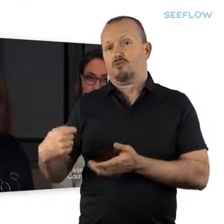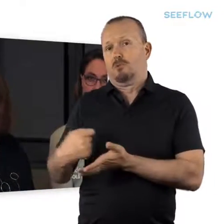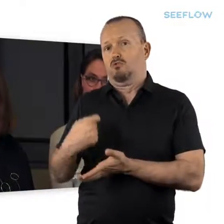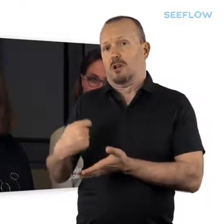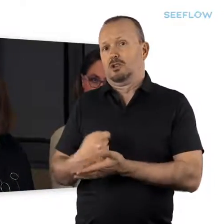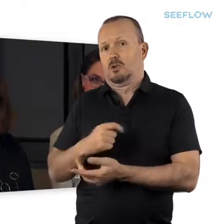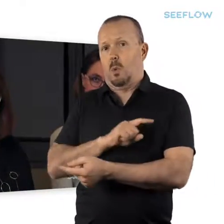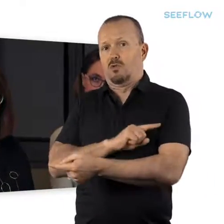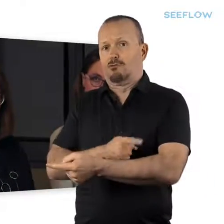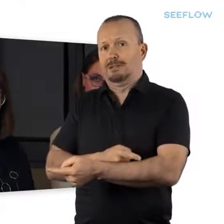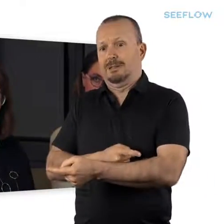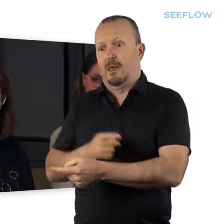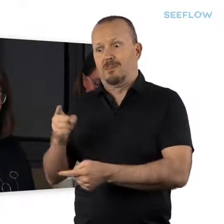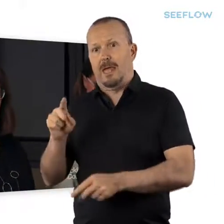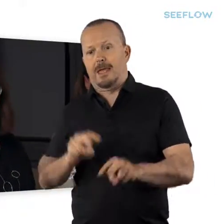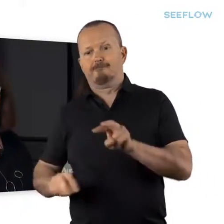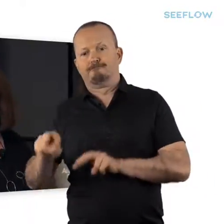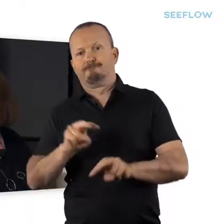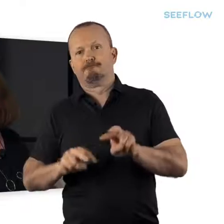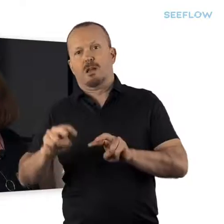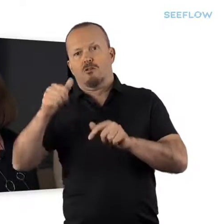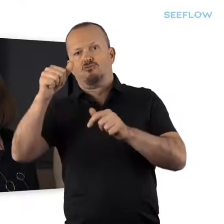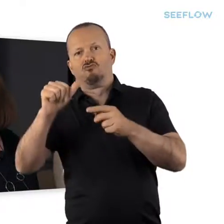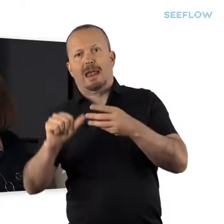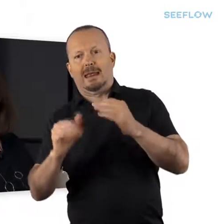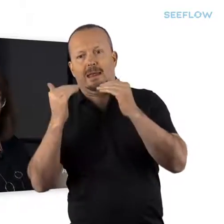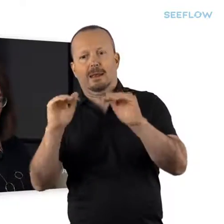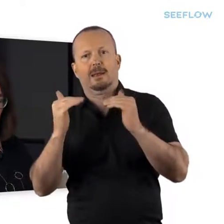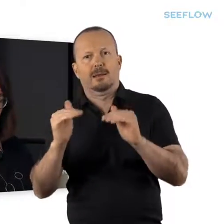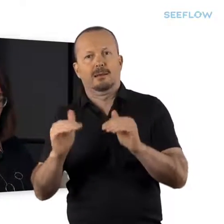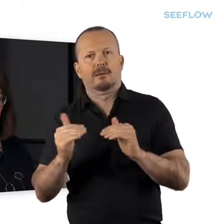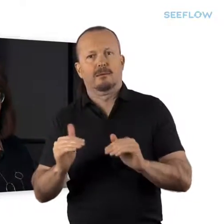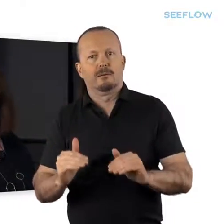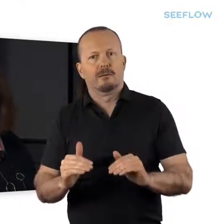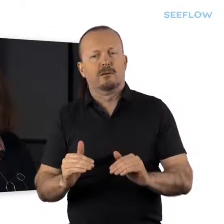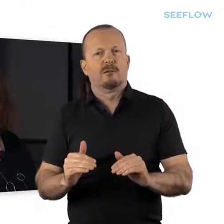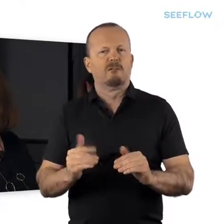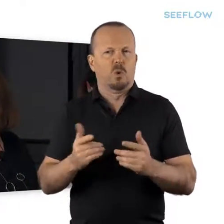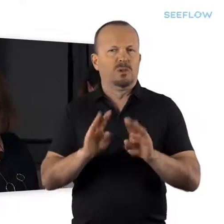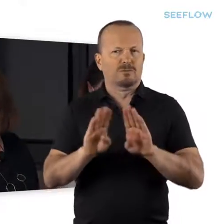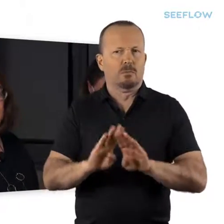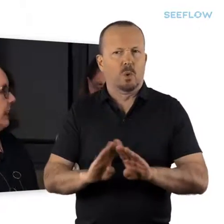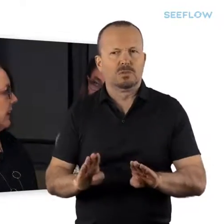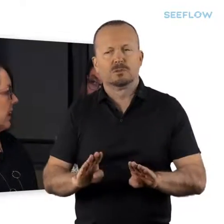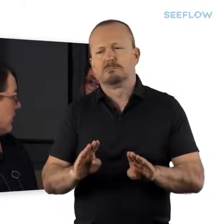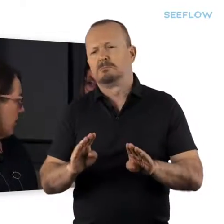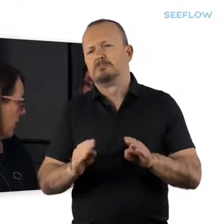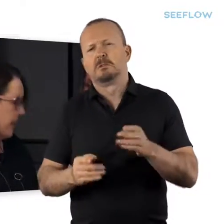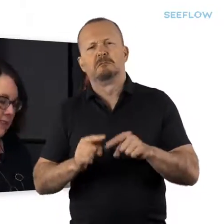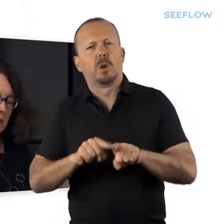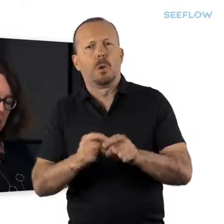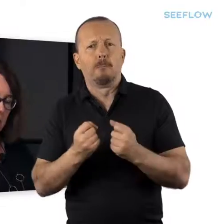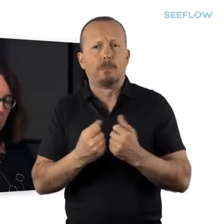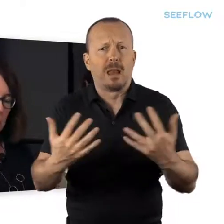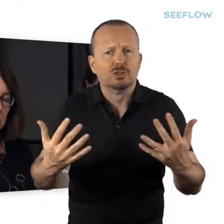they set a ranking for the local boards, and this takes into account different factors. This includes population, the total